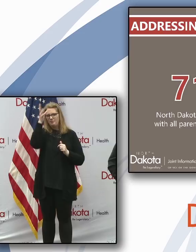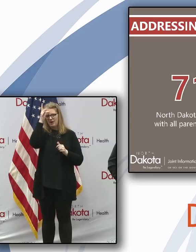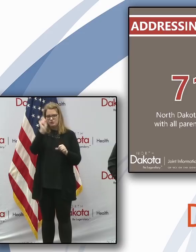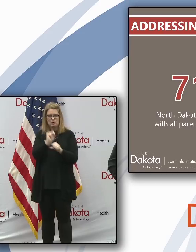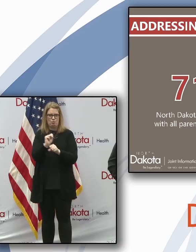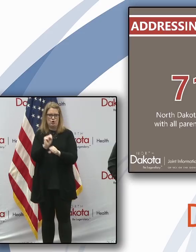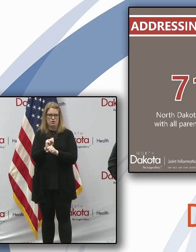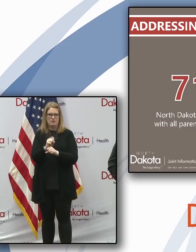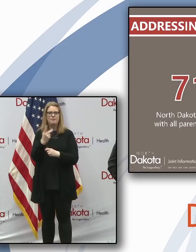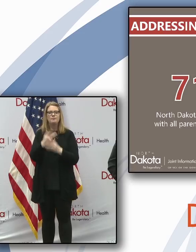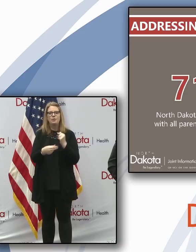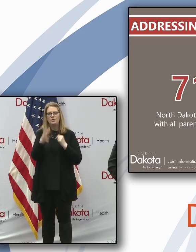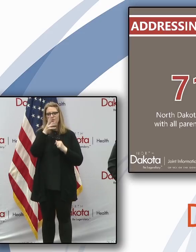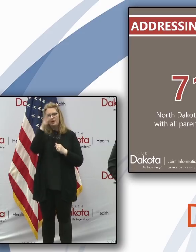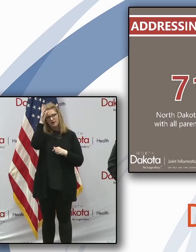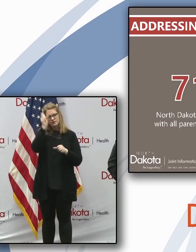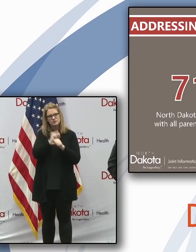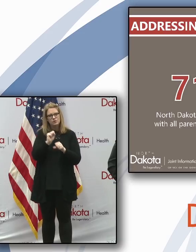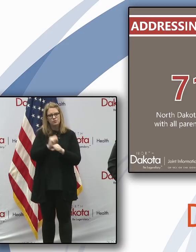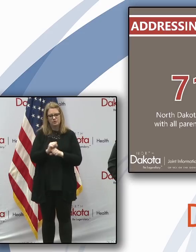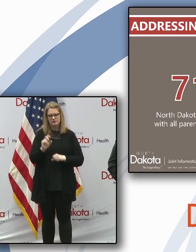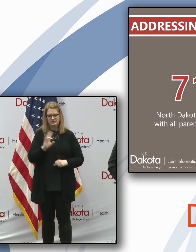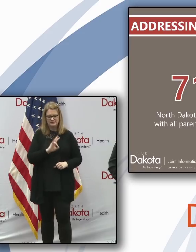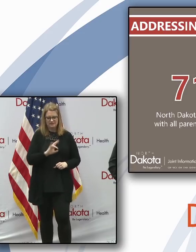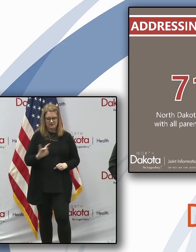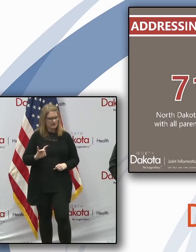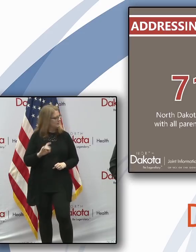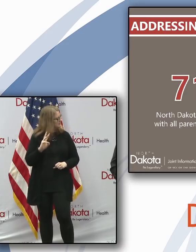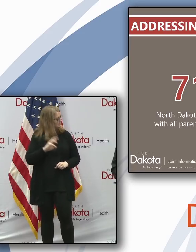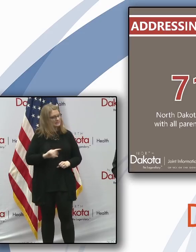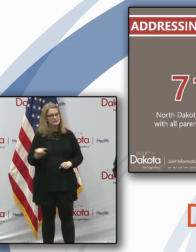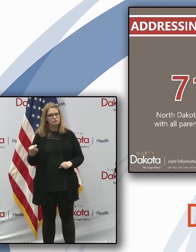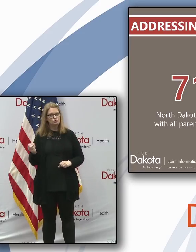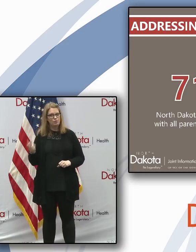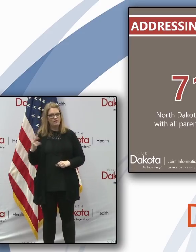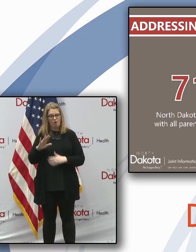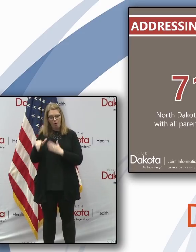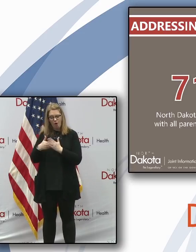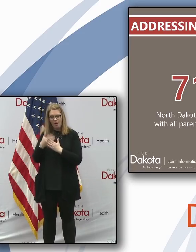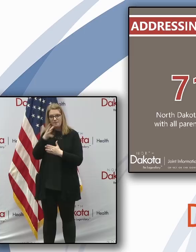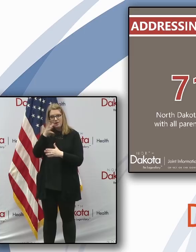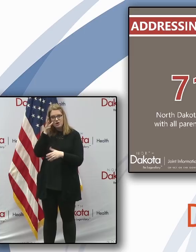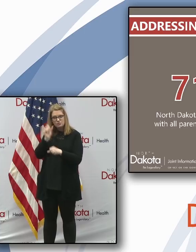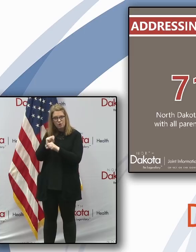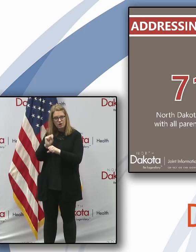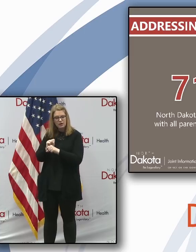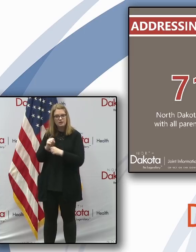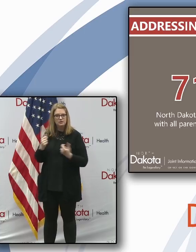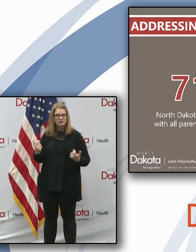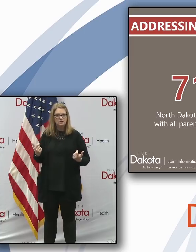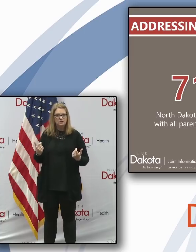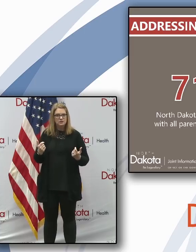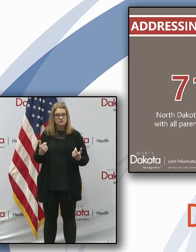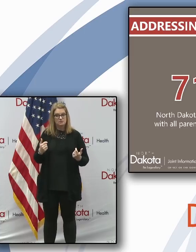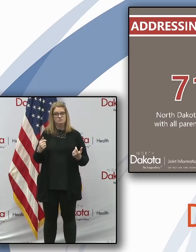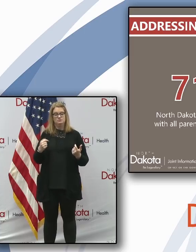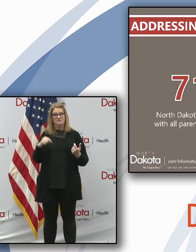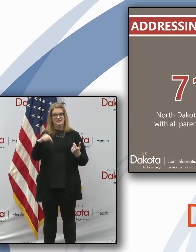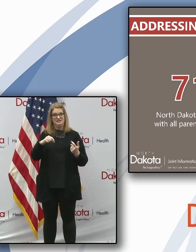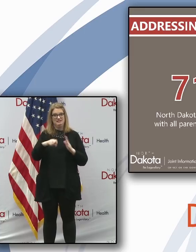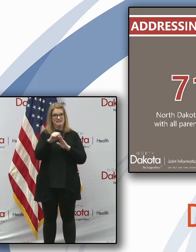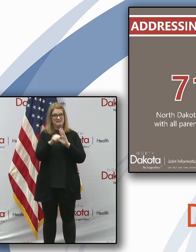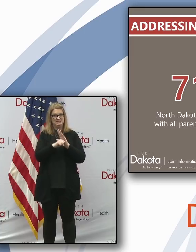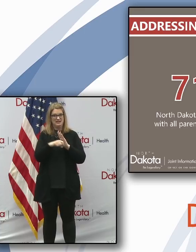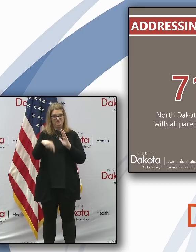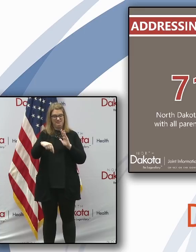in the workforce. 78% of children age 6 to 12 have got all parents in the workforce. So, as would be expected in a state like